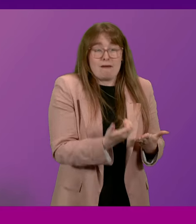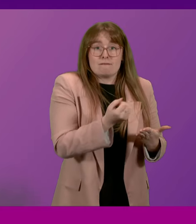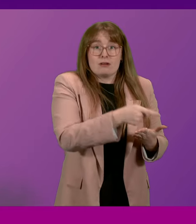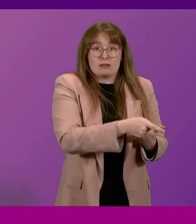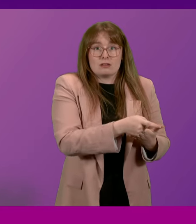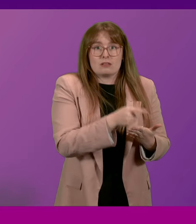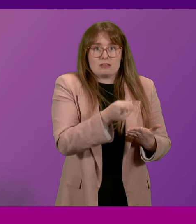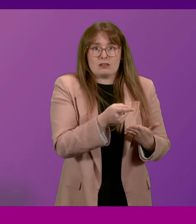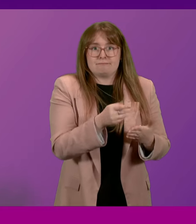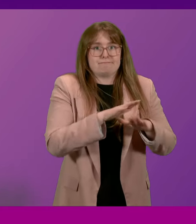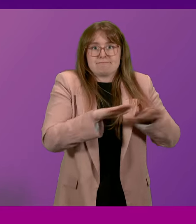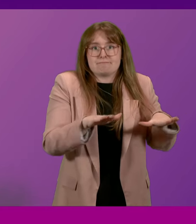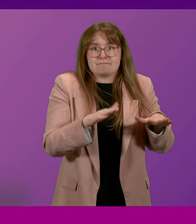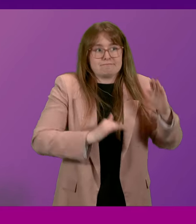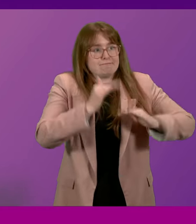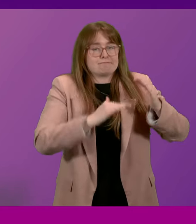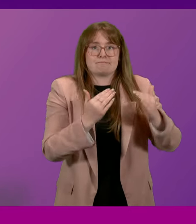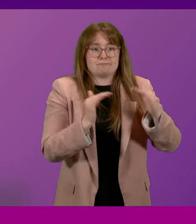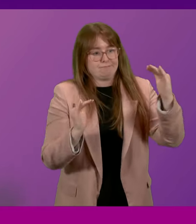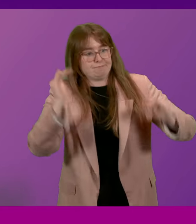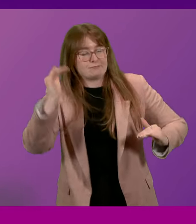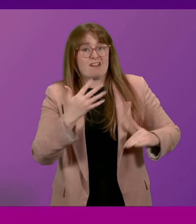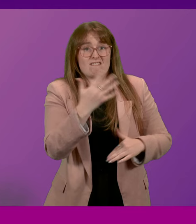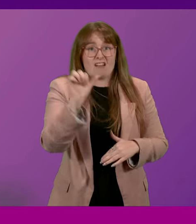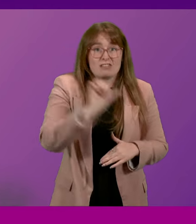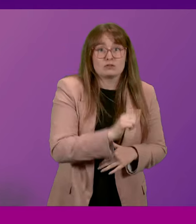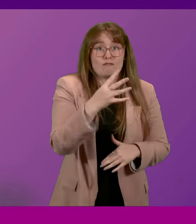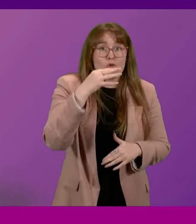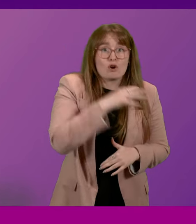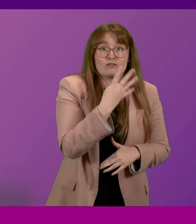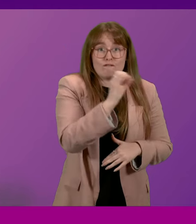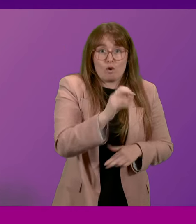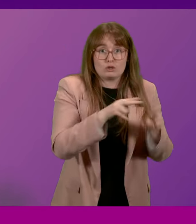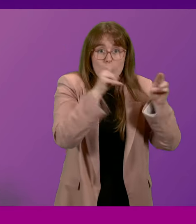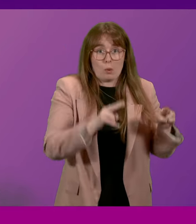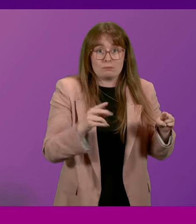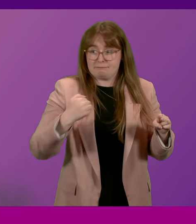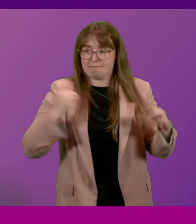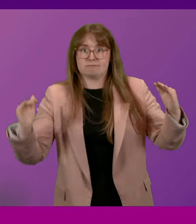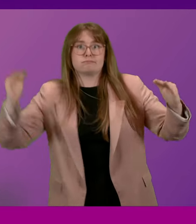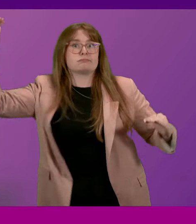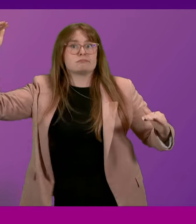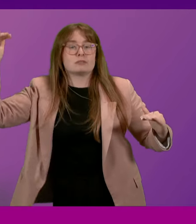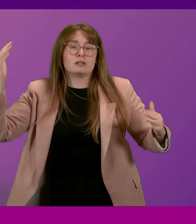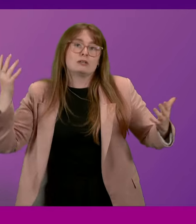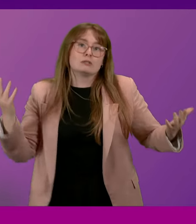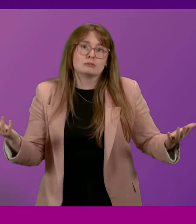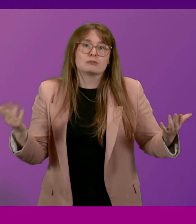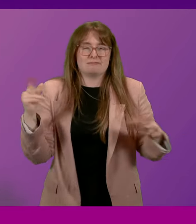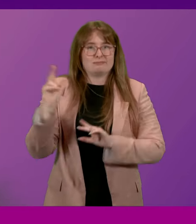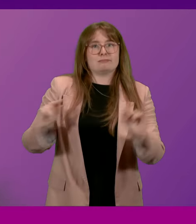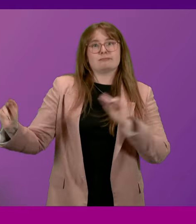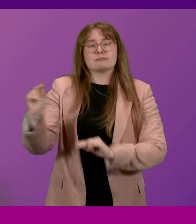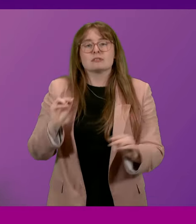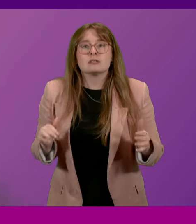it, they only managed to build 5,448 houses. Let's hear one another.